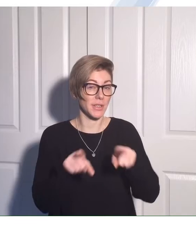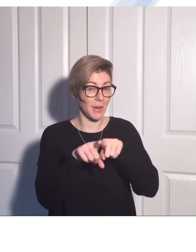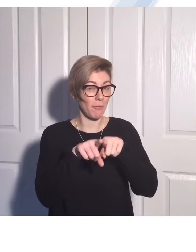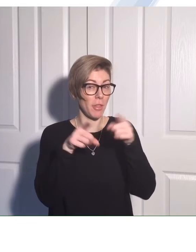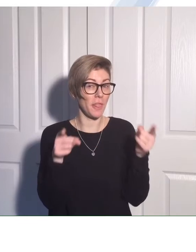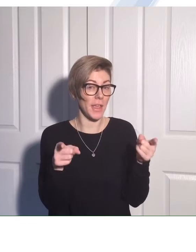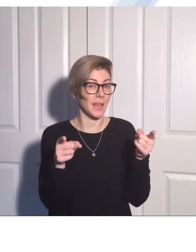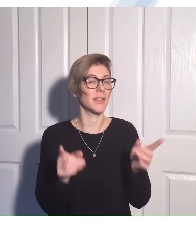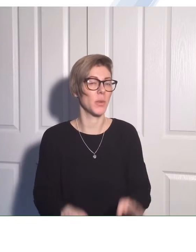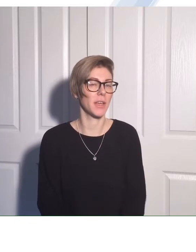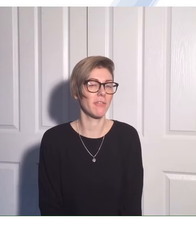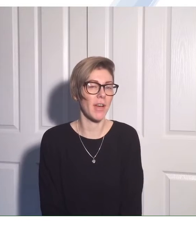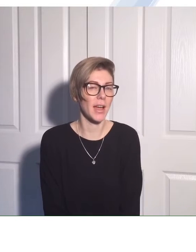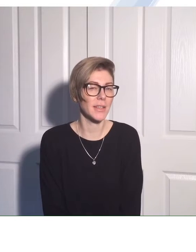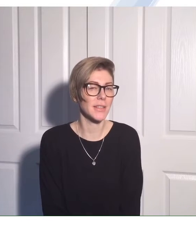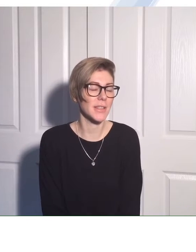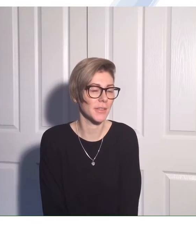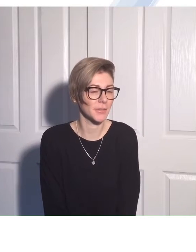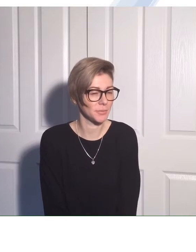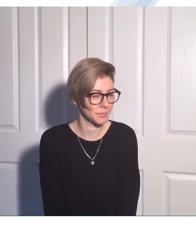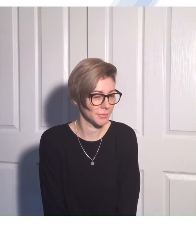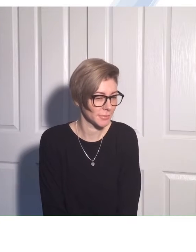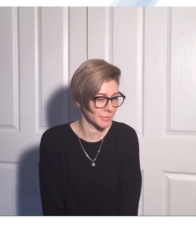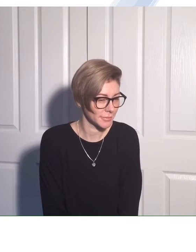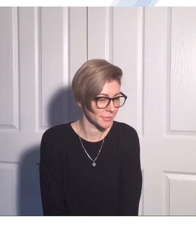see what different things we can find.